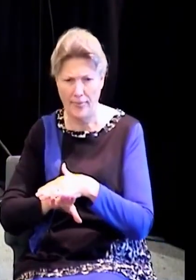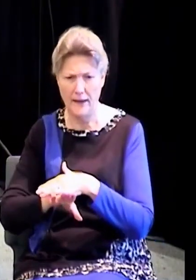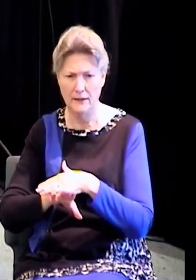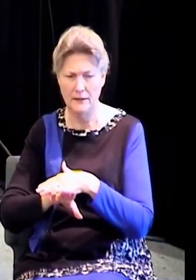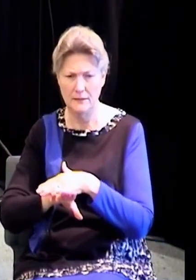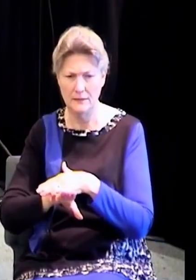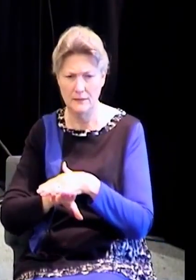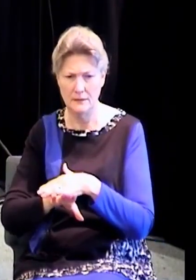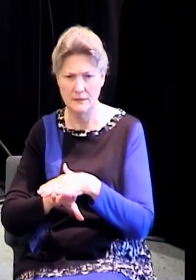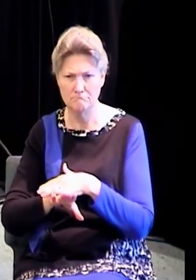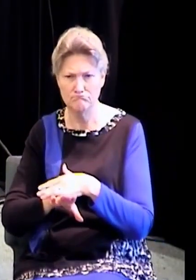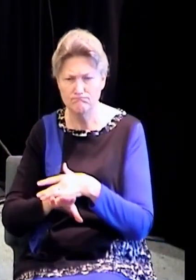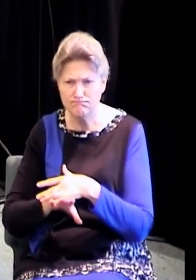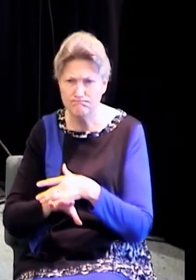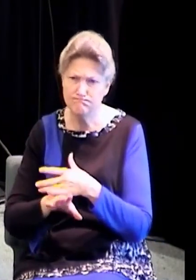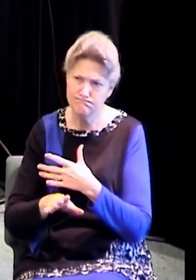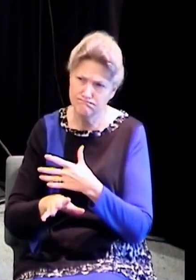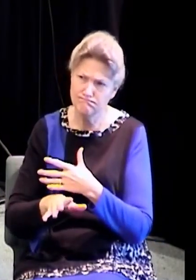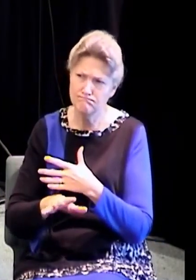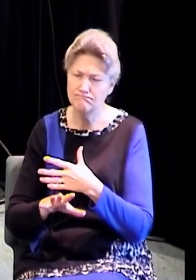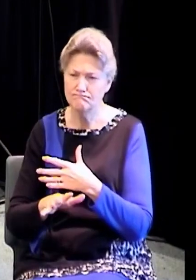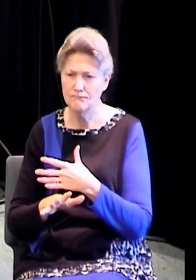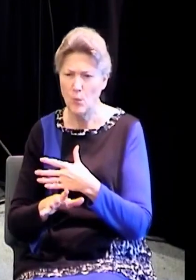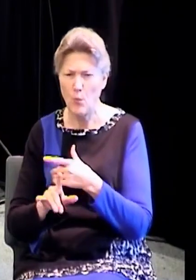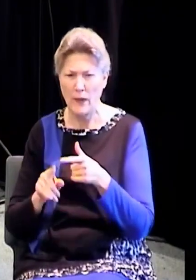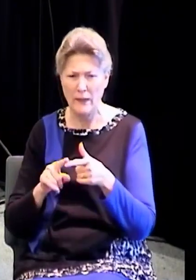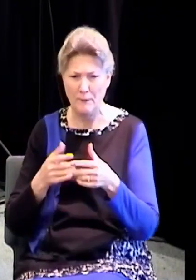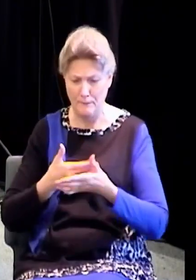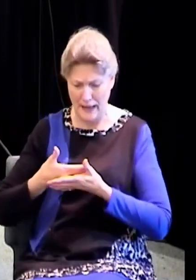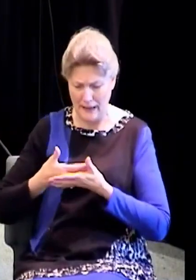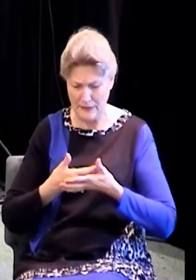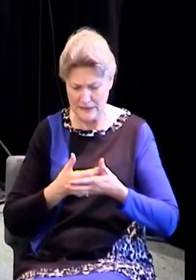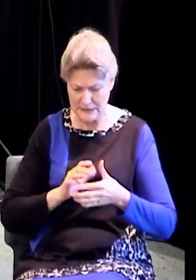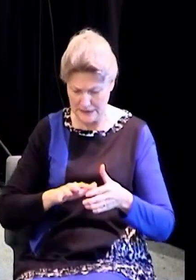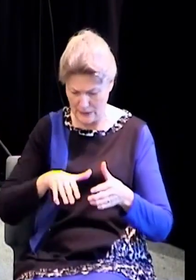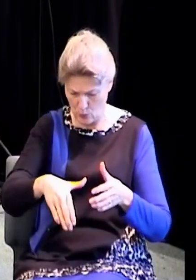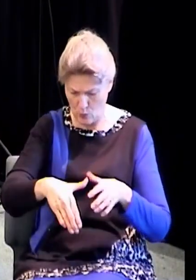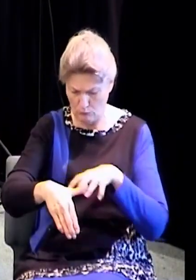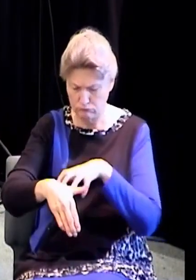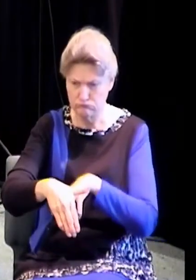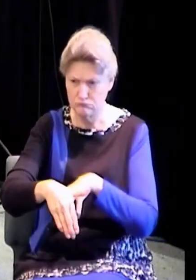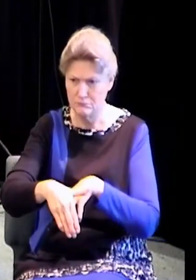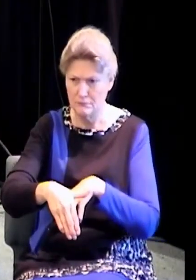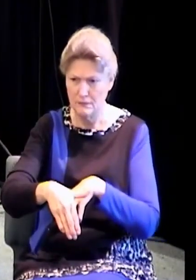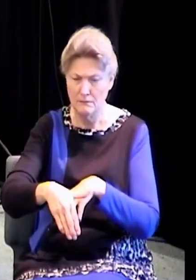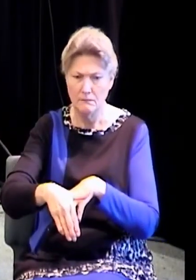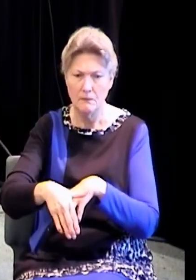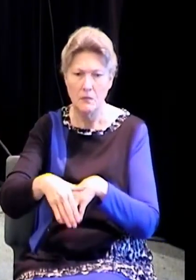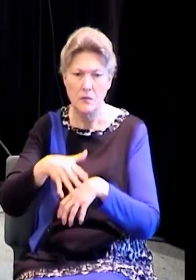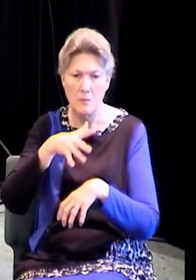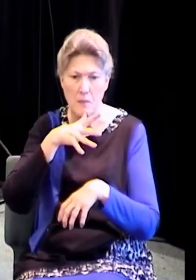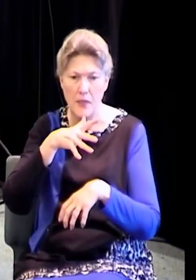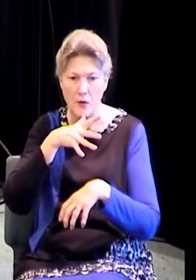when the baby is in the womb, it eats through the umbilical cord. And